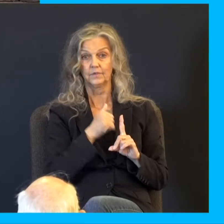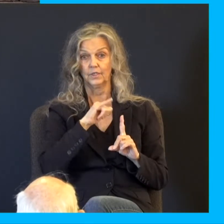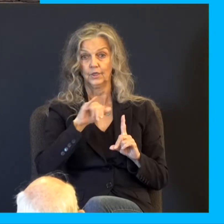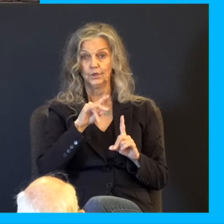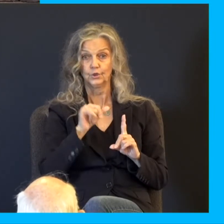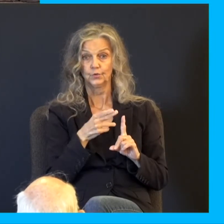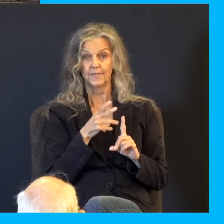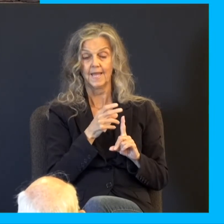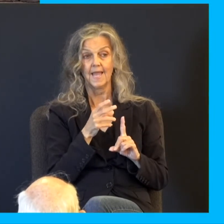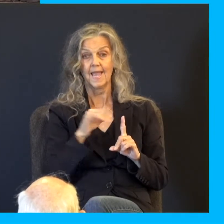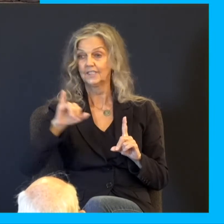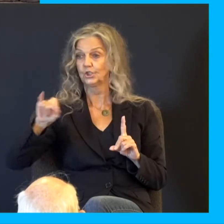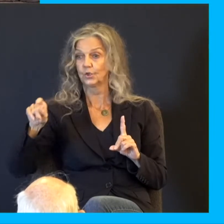It has nothing to do with the current charge.